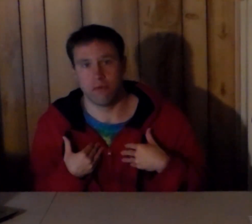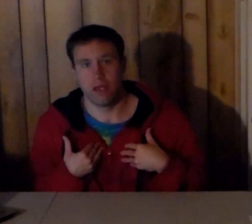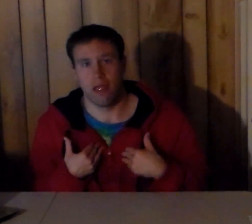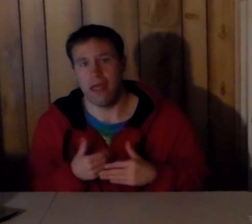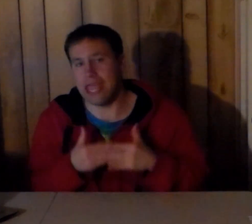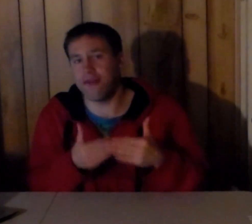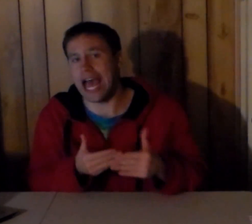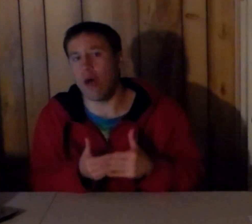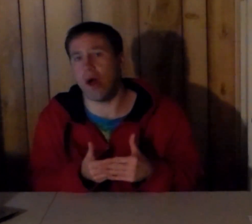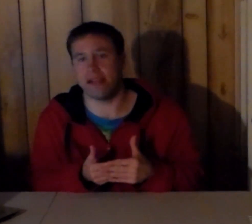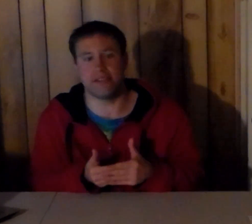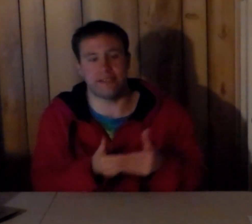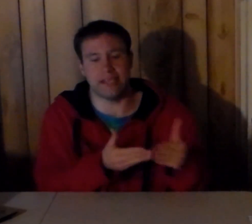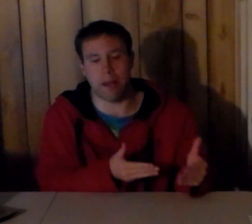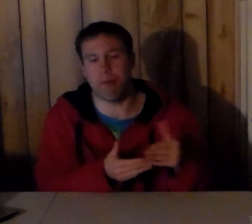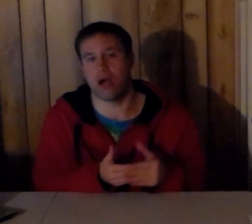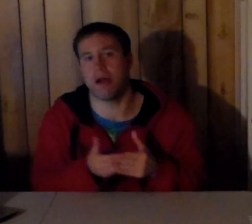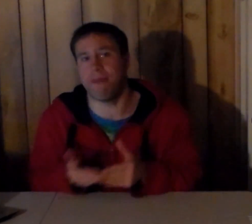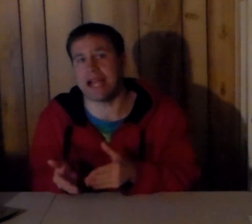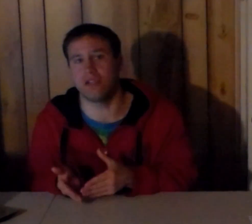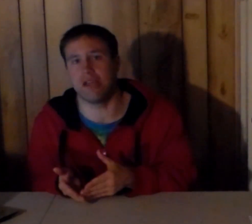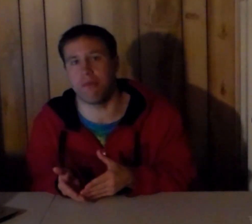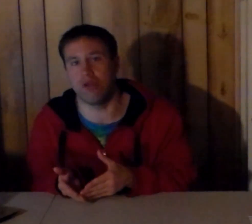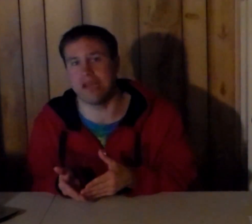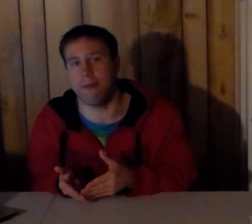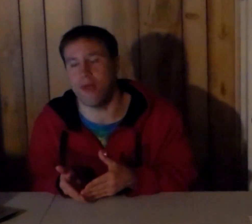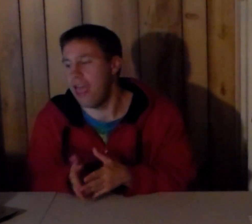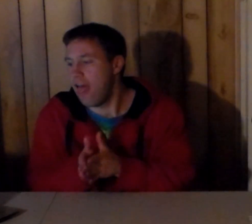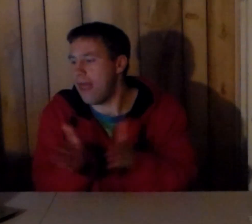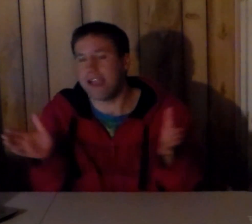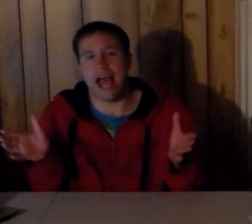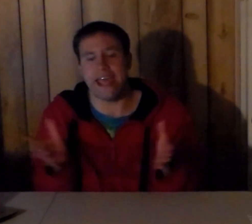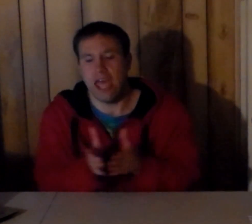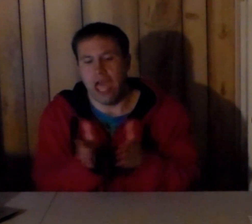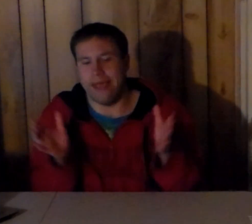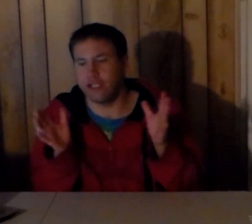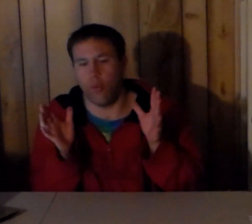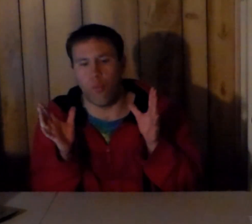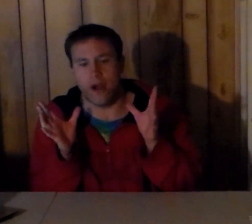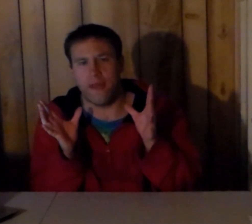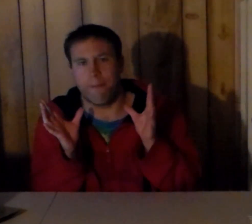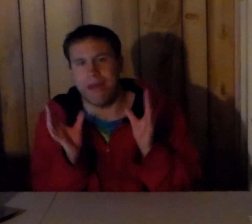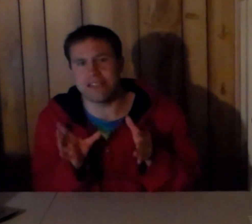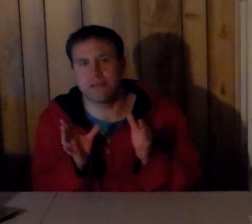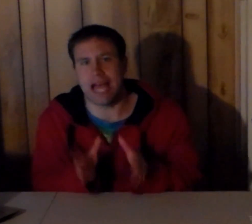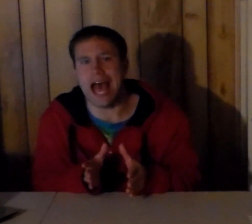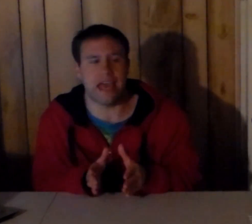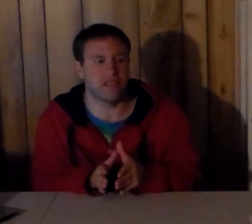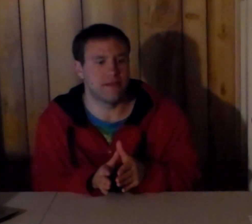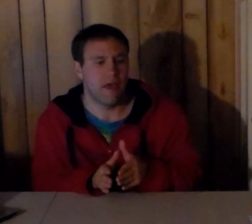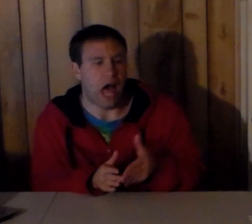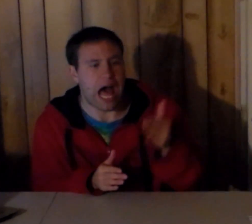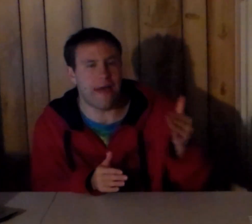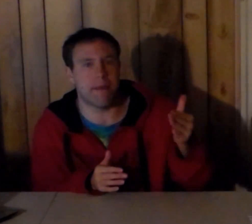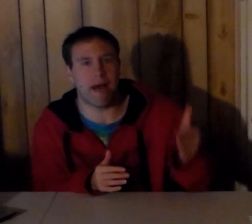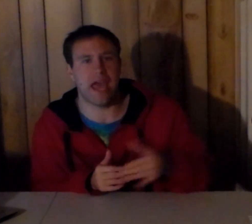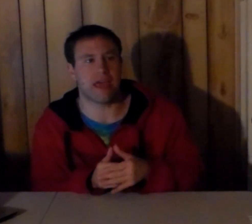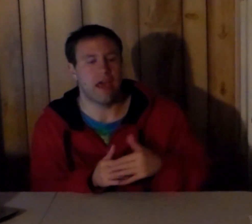even i want to see cm punk come back to wwe that guy is one of the best guys on the mic